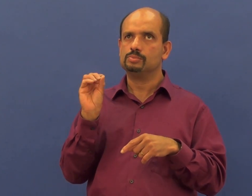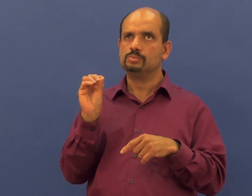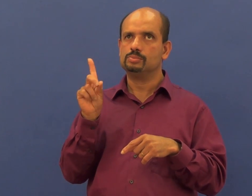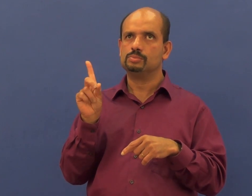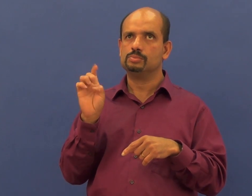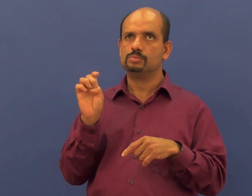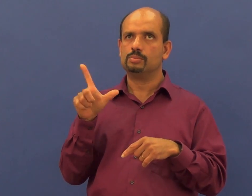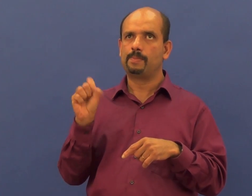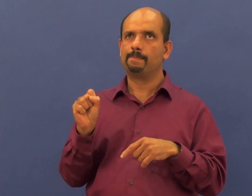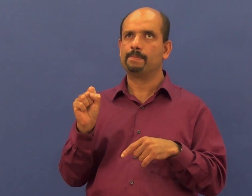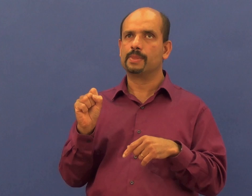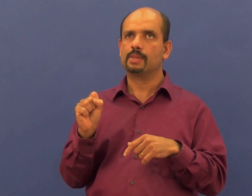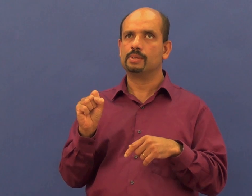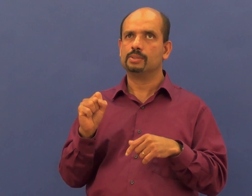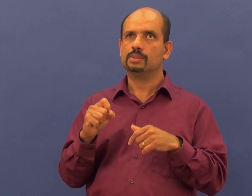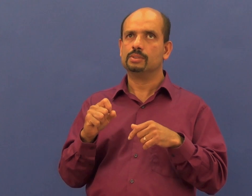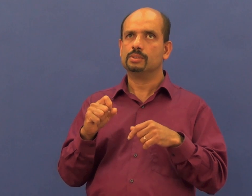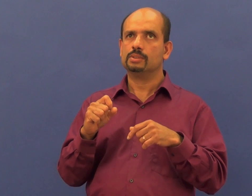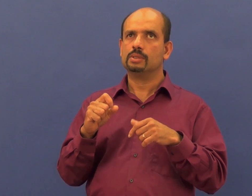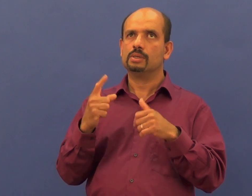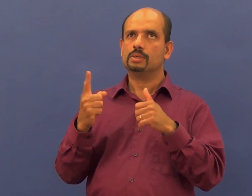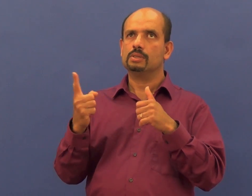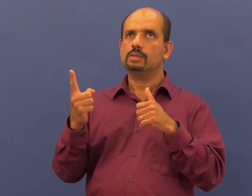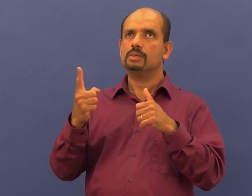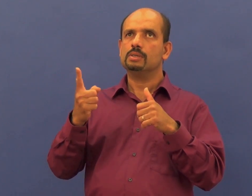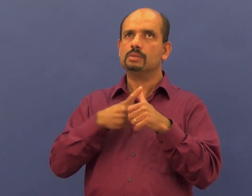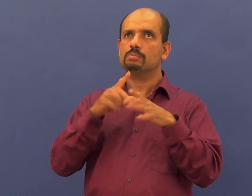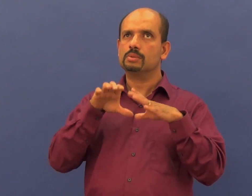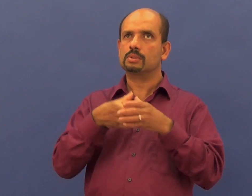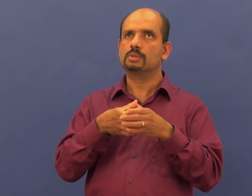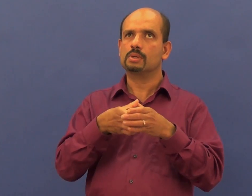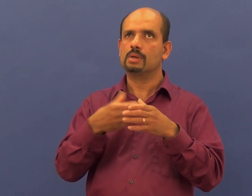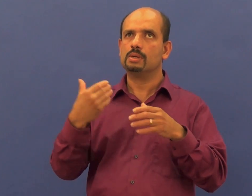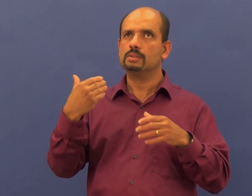models, one with a Braille keyboard and one with a QWERTY keyboard.